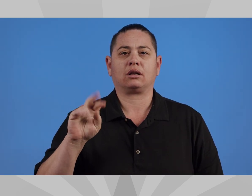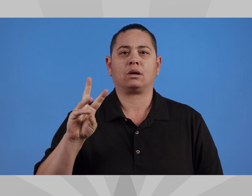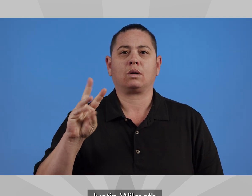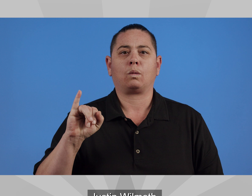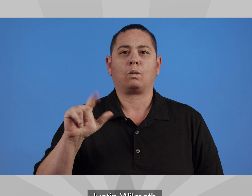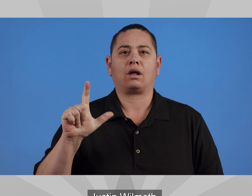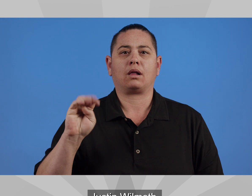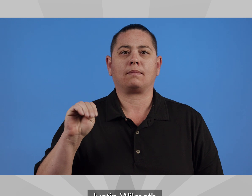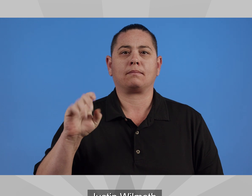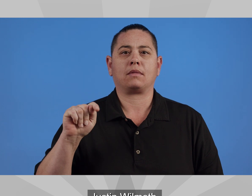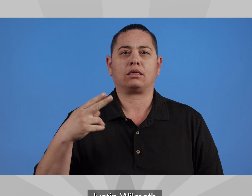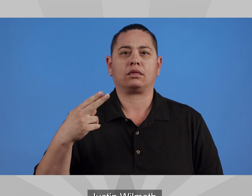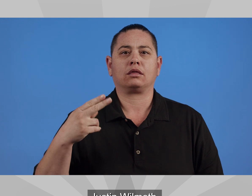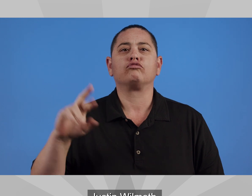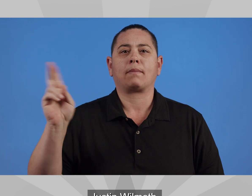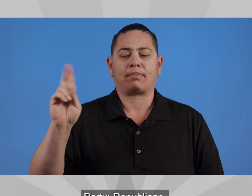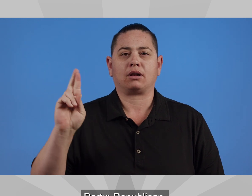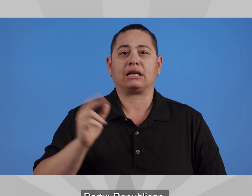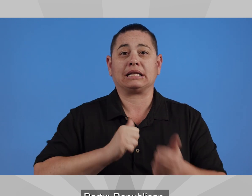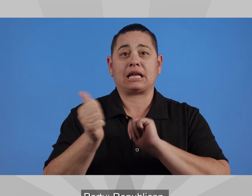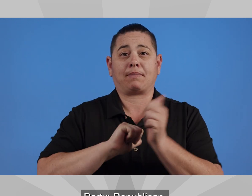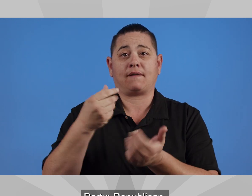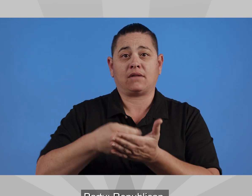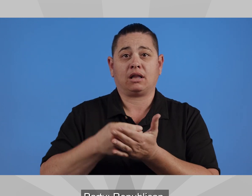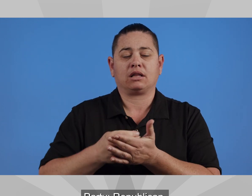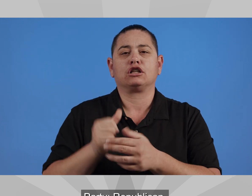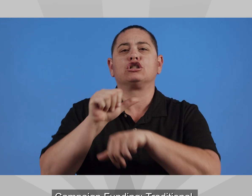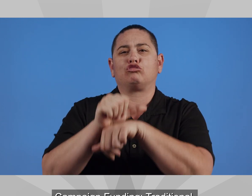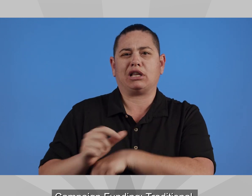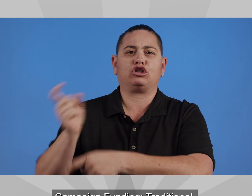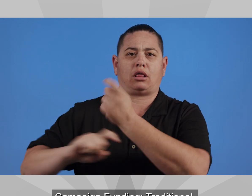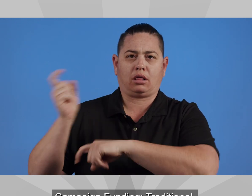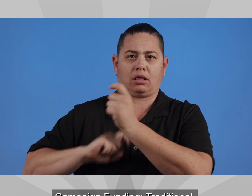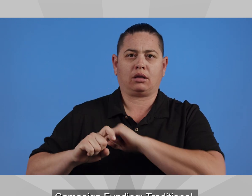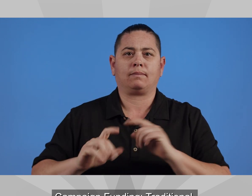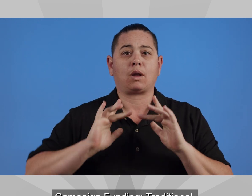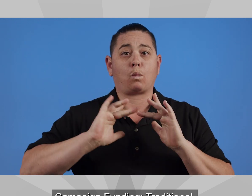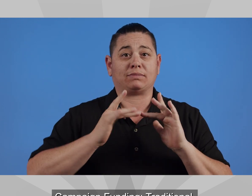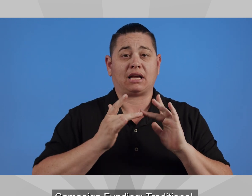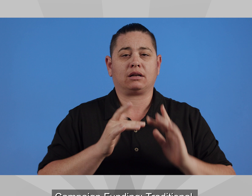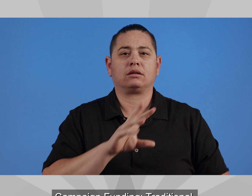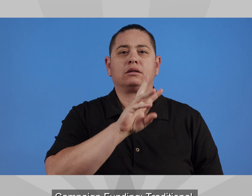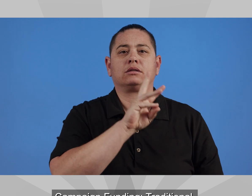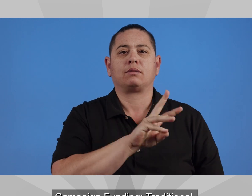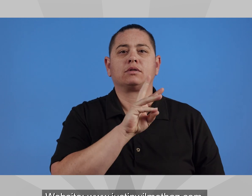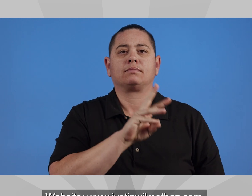Justine Wilmoth Party Republican Campaign Funding Traditional